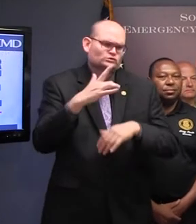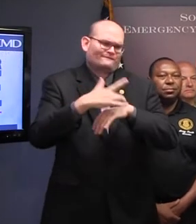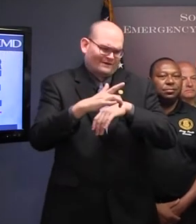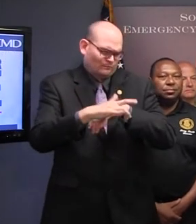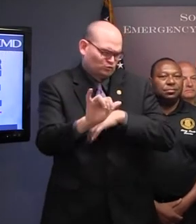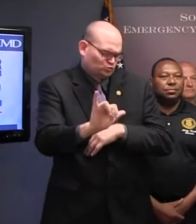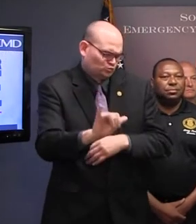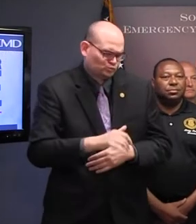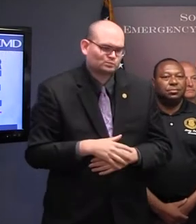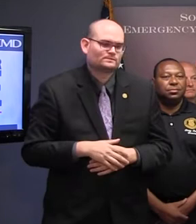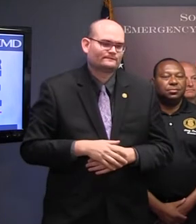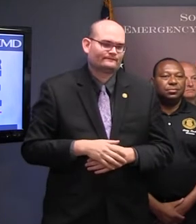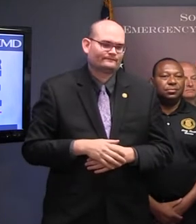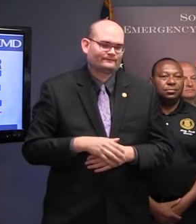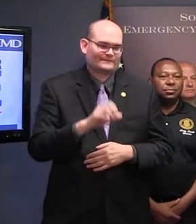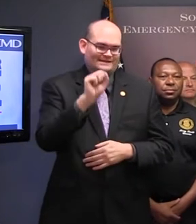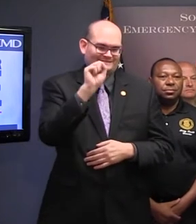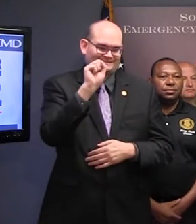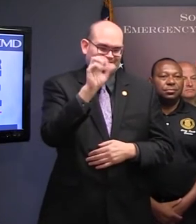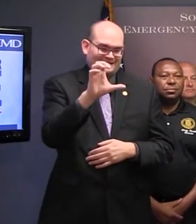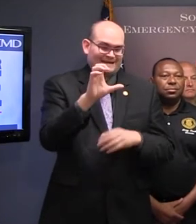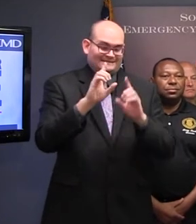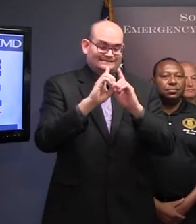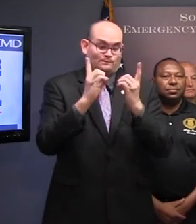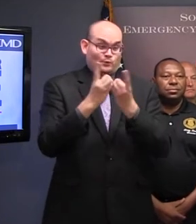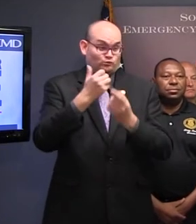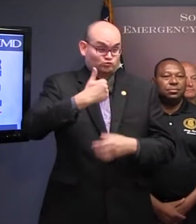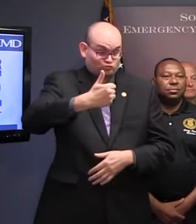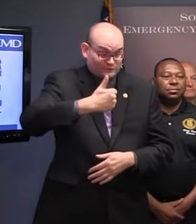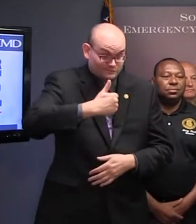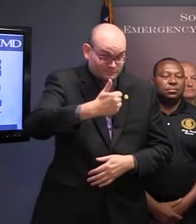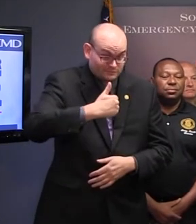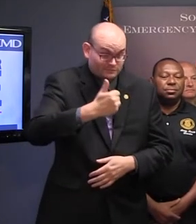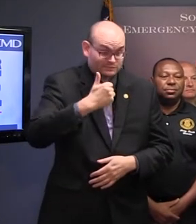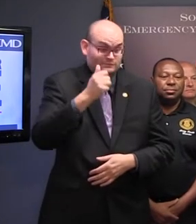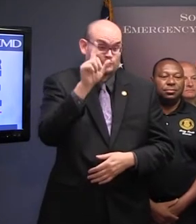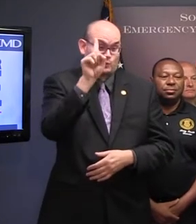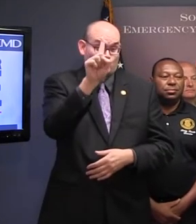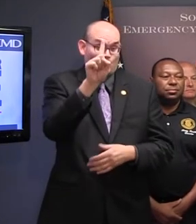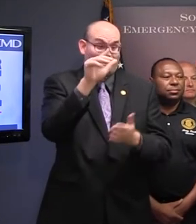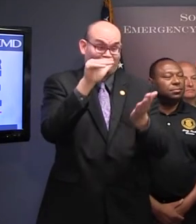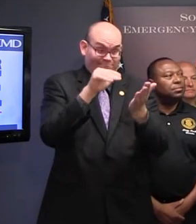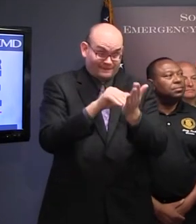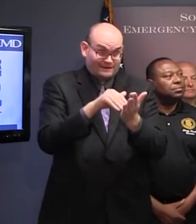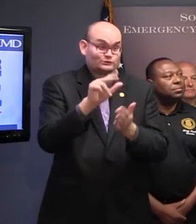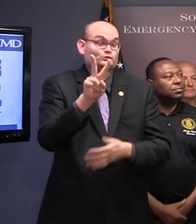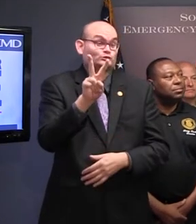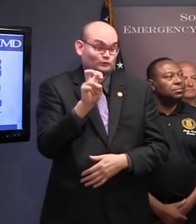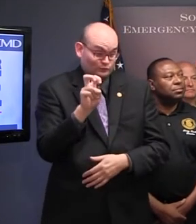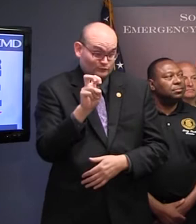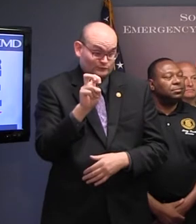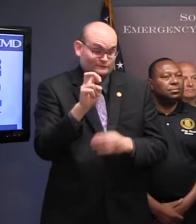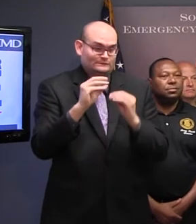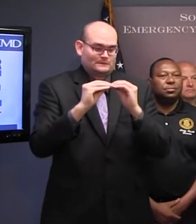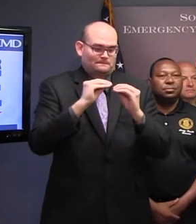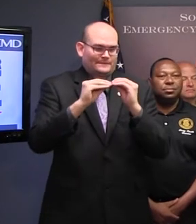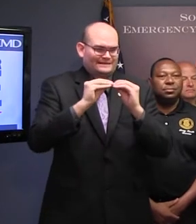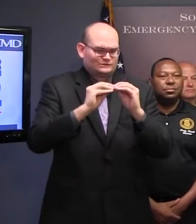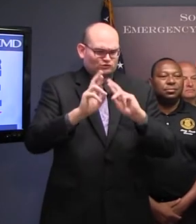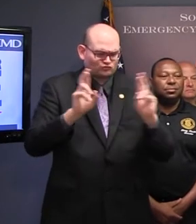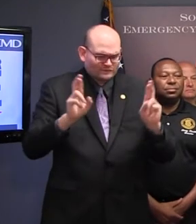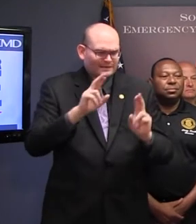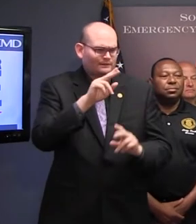Transportation, we'll have 1,200 Department of Transportation maintenance personnel working the evacuation